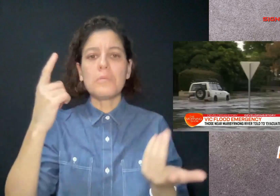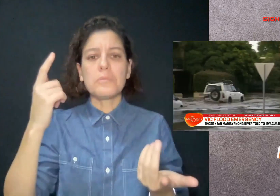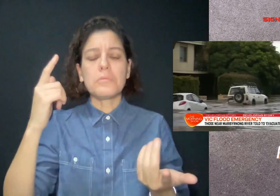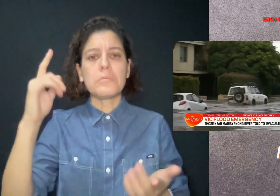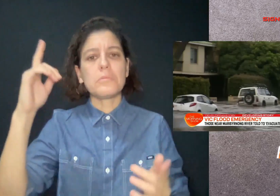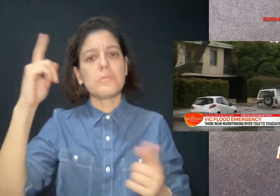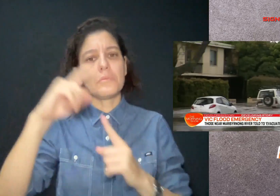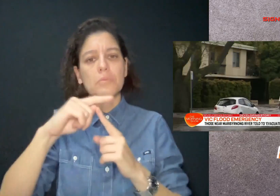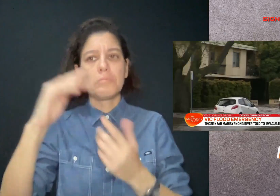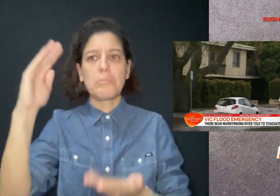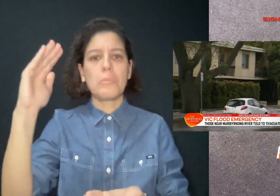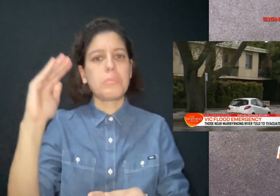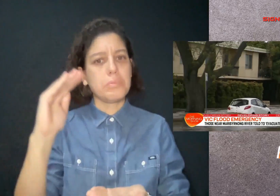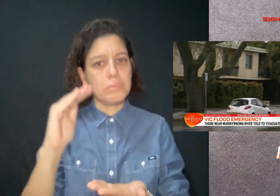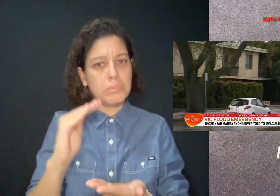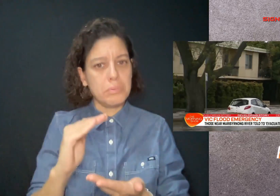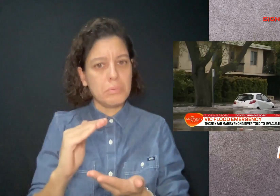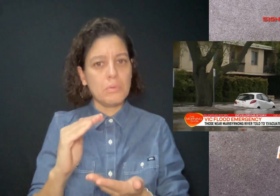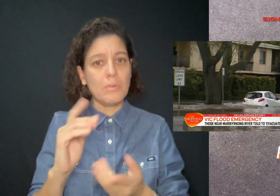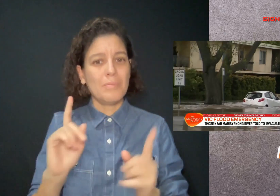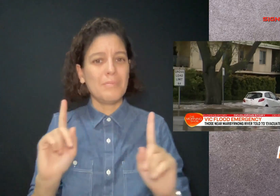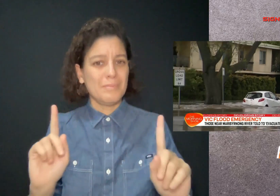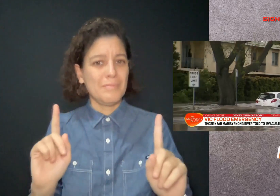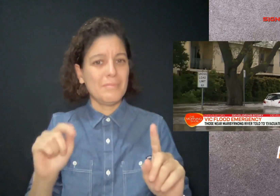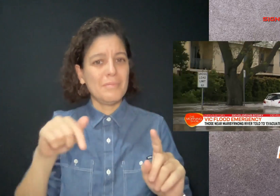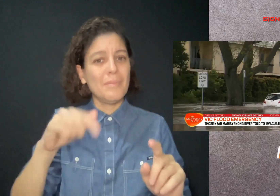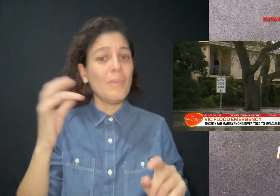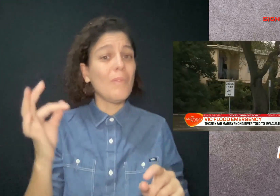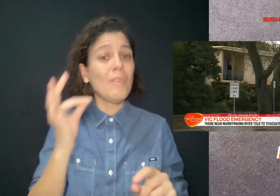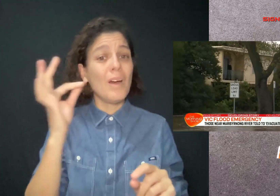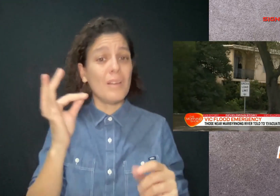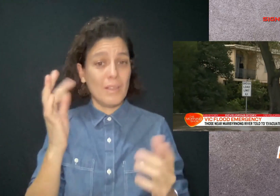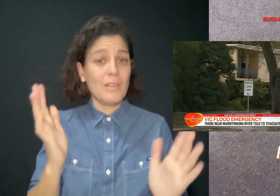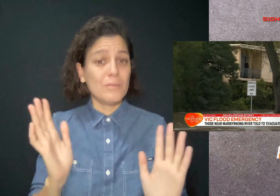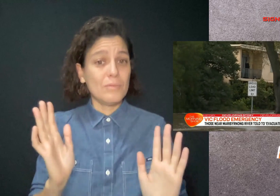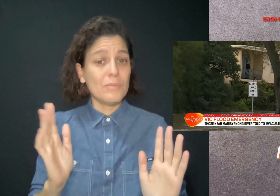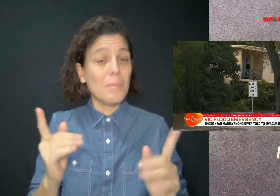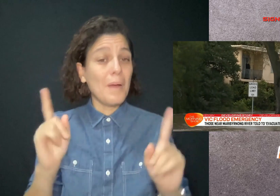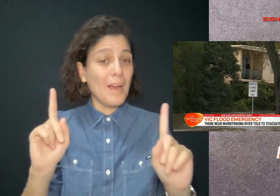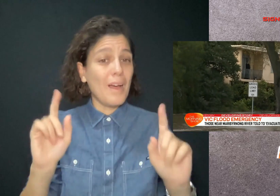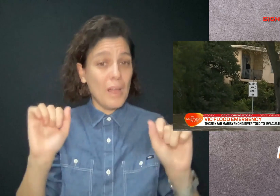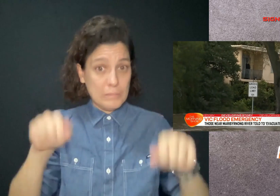Even though the rain eased late Thursday, flooding could continue through the weekend.